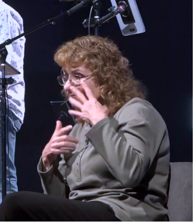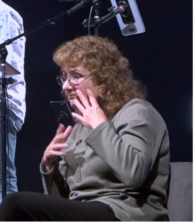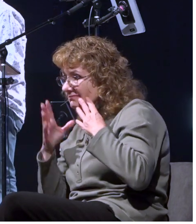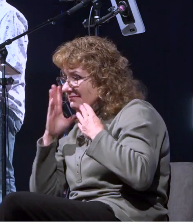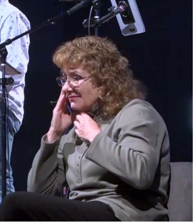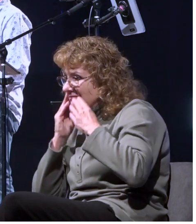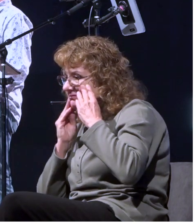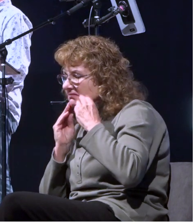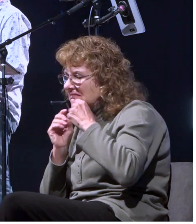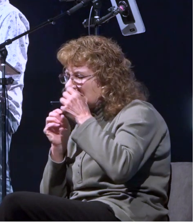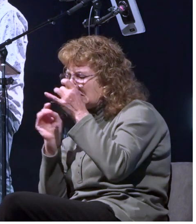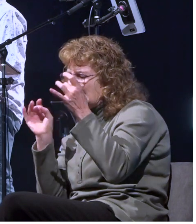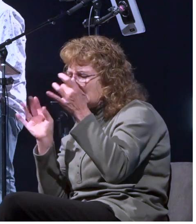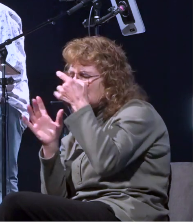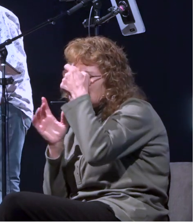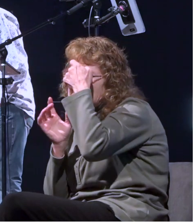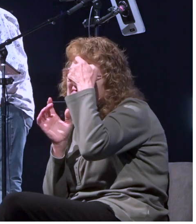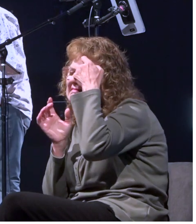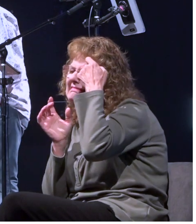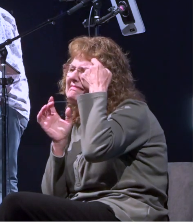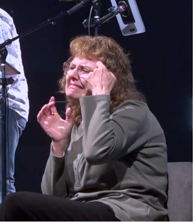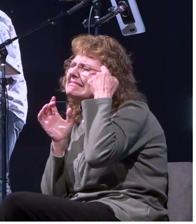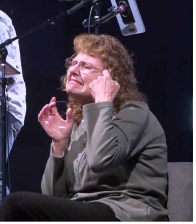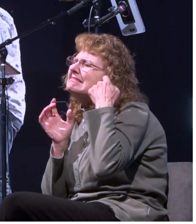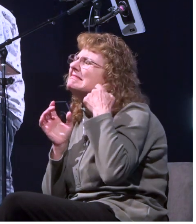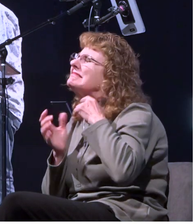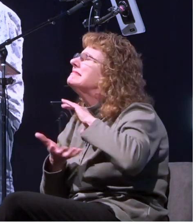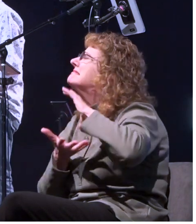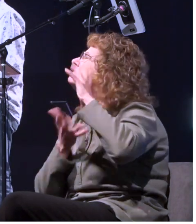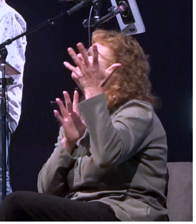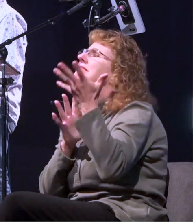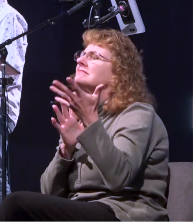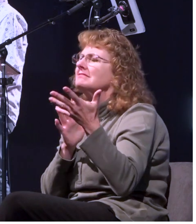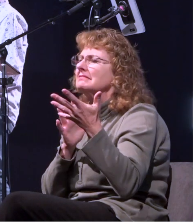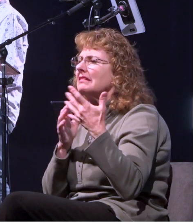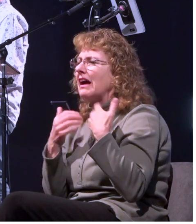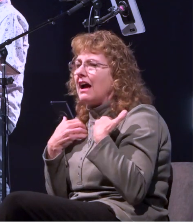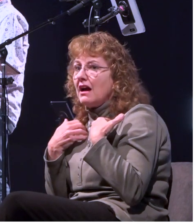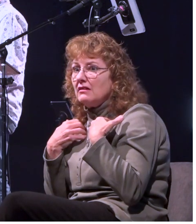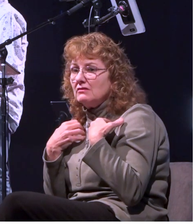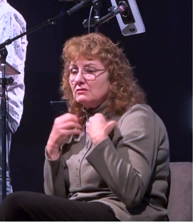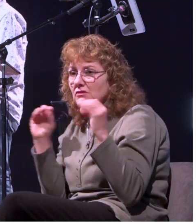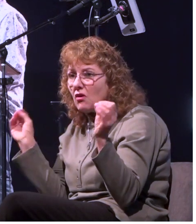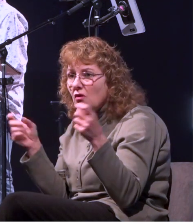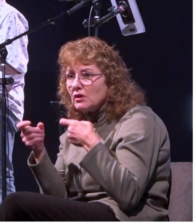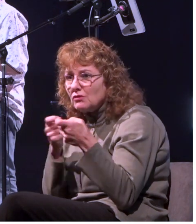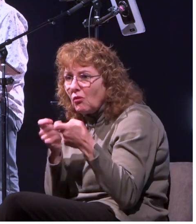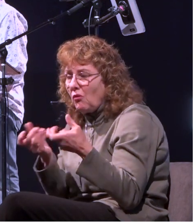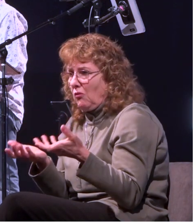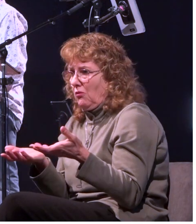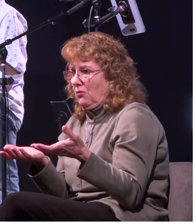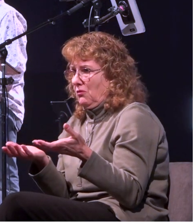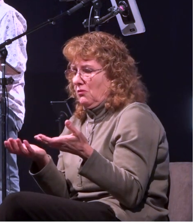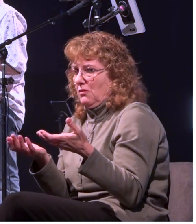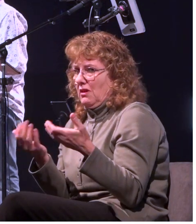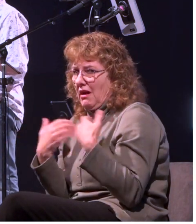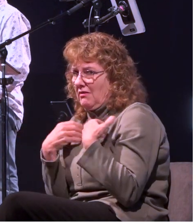traumatic because they shatter our illusion of control and they remind us that life